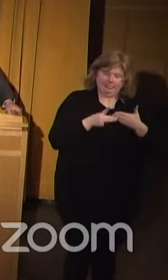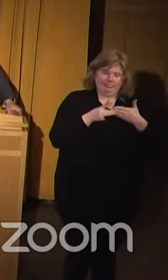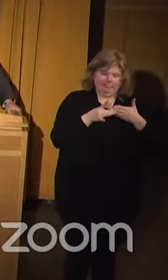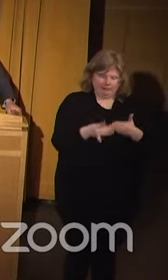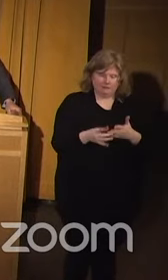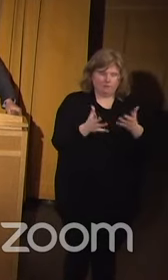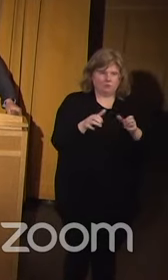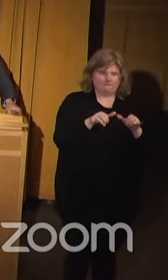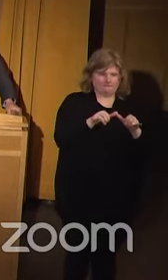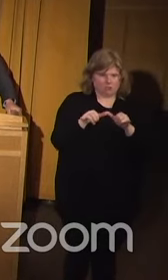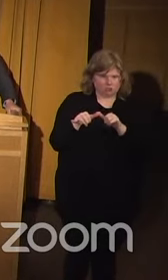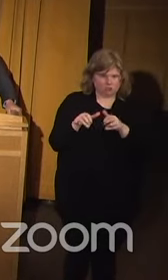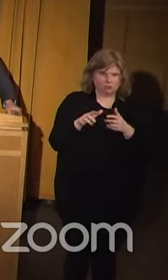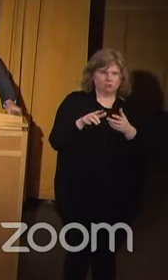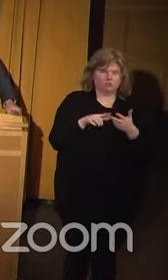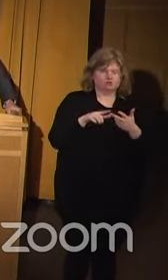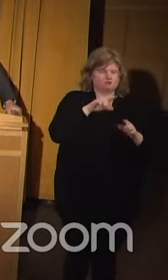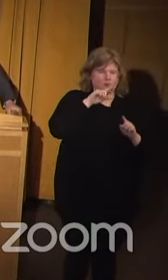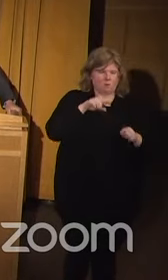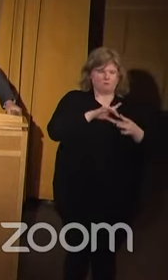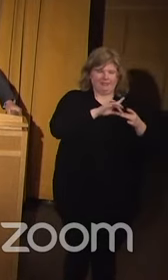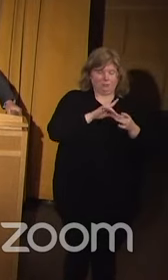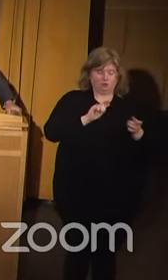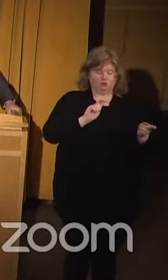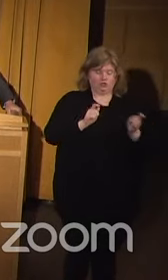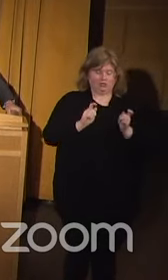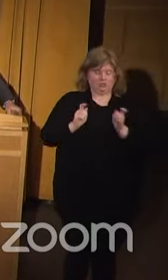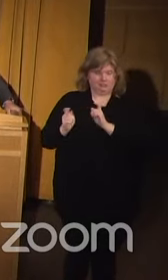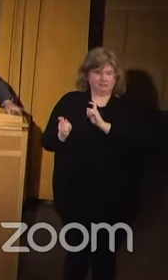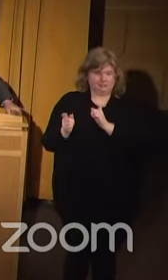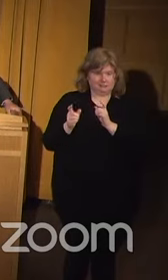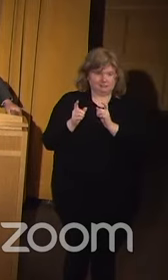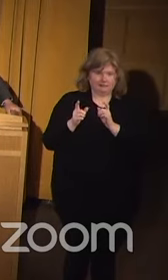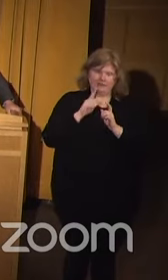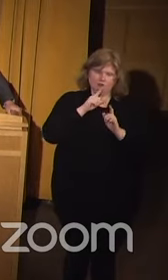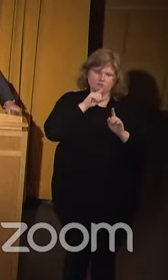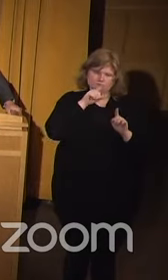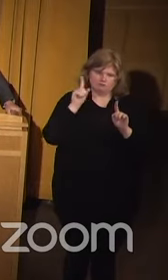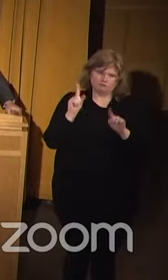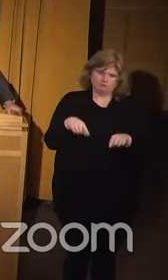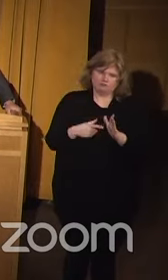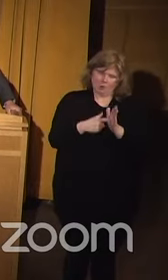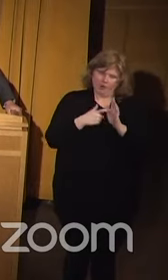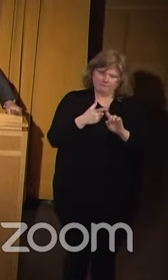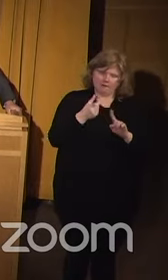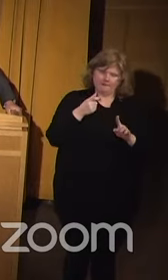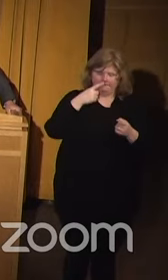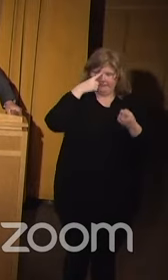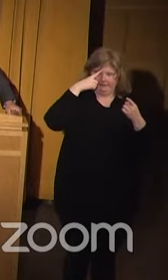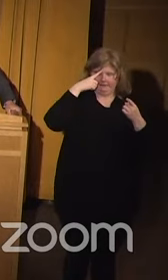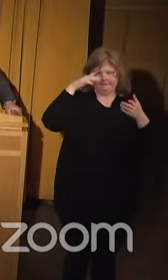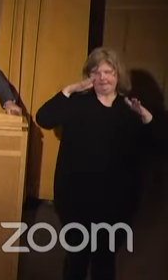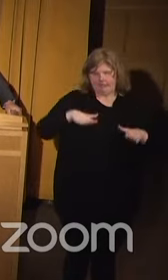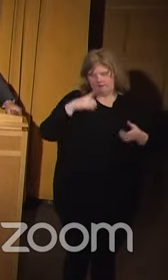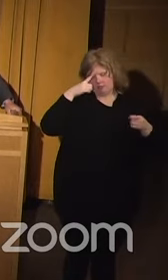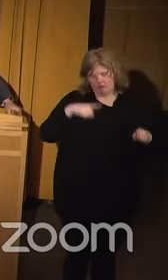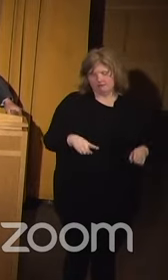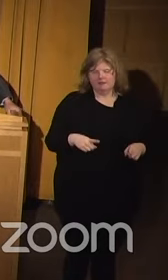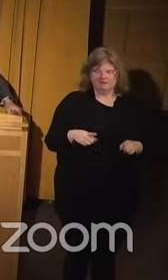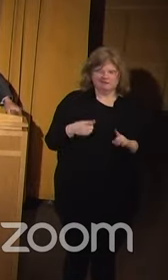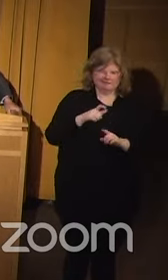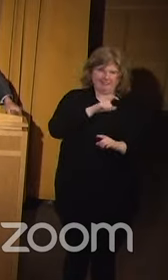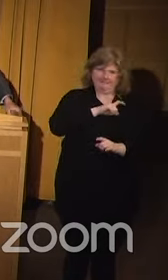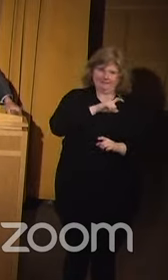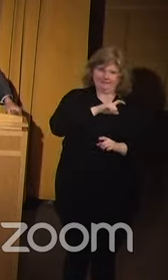measure, and to report on changes that are mandated by the settlement agreement in terms of what the police